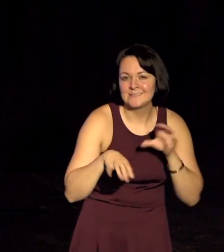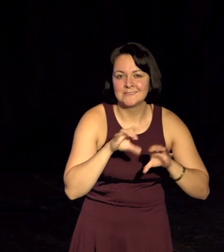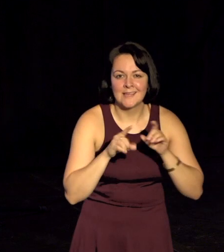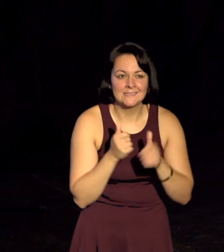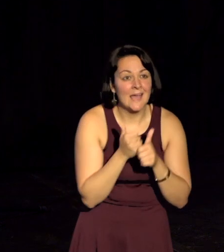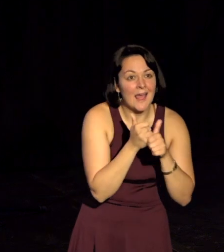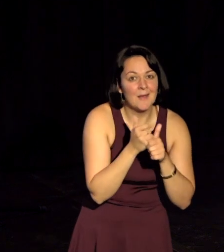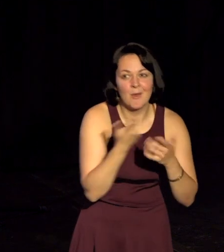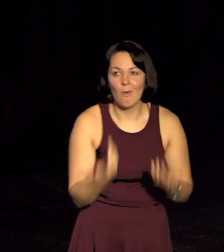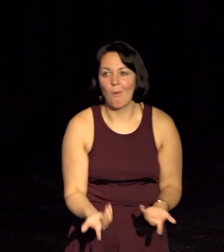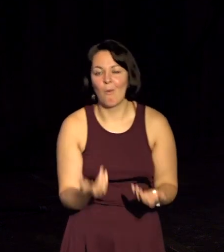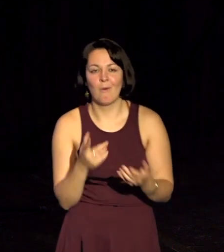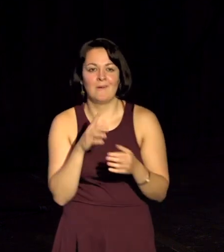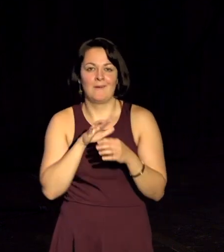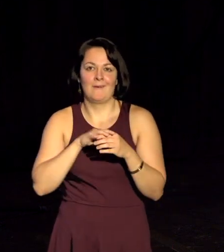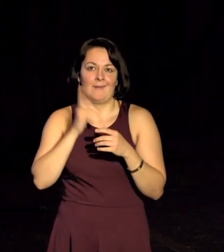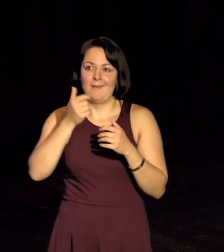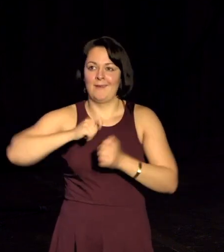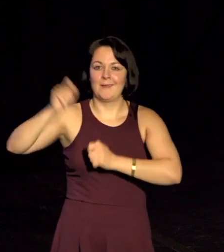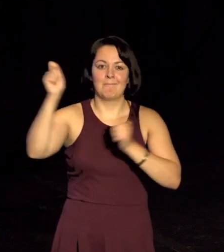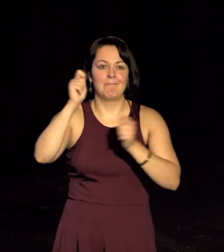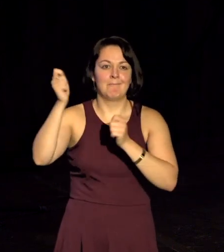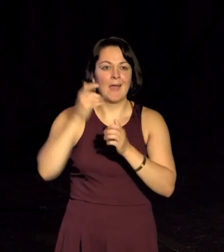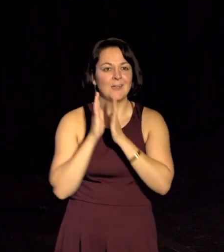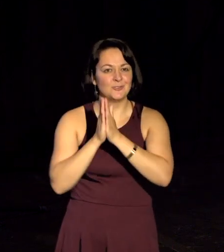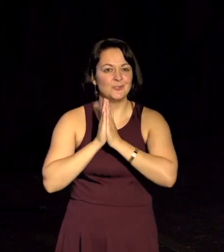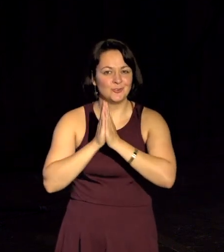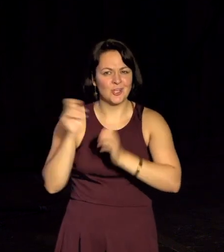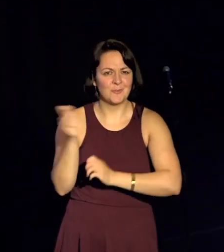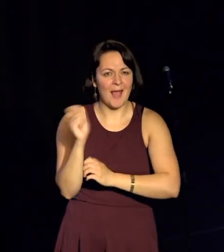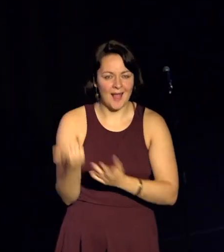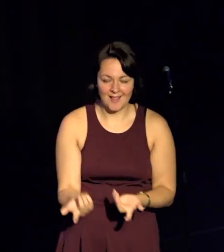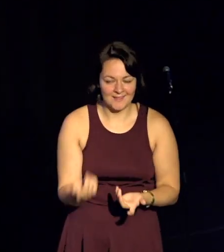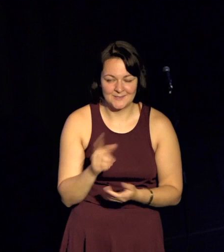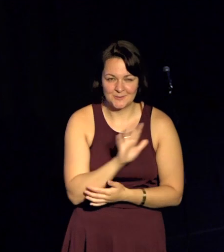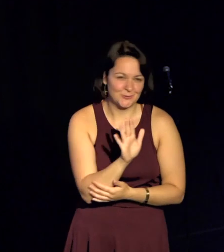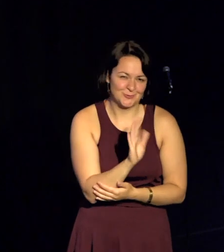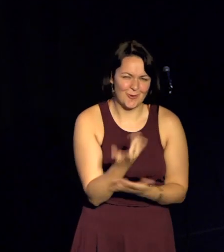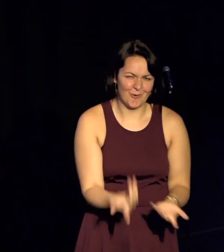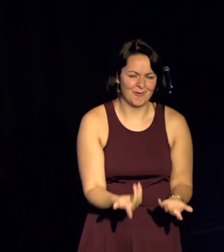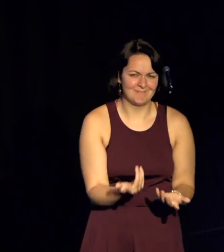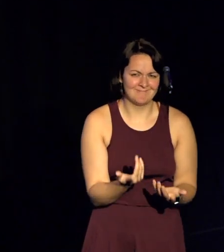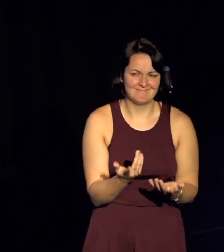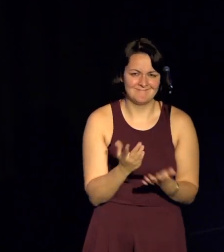last time you saw someone like that presented as a professor or a businessman? Doesn't happen very much, right?